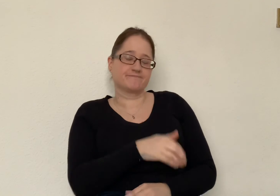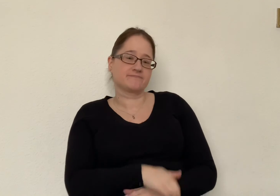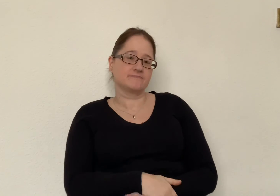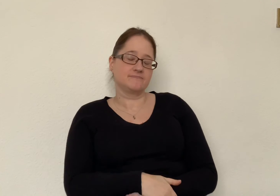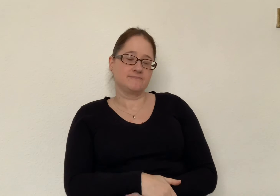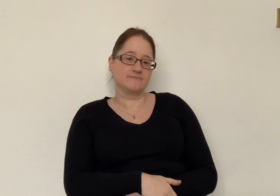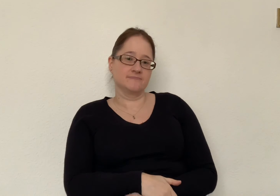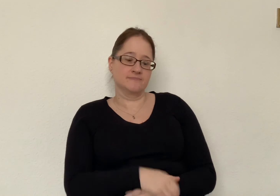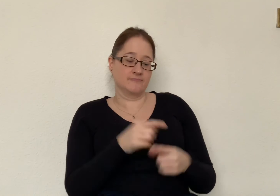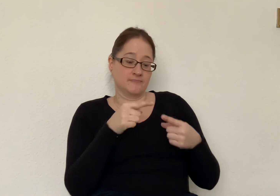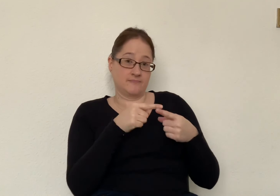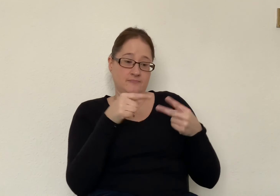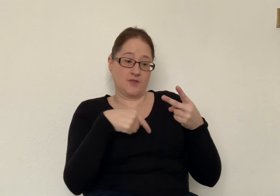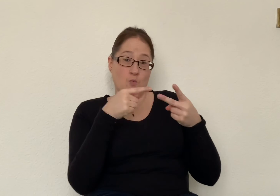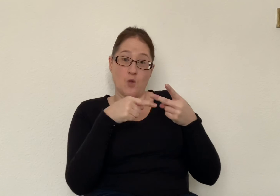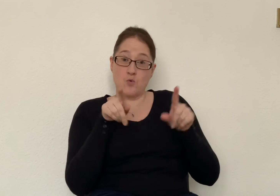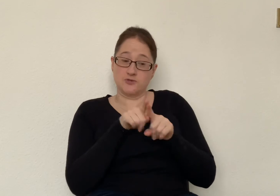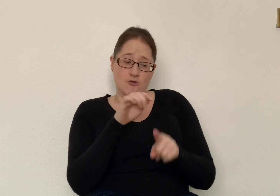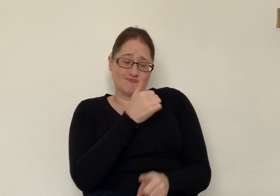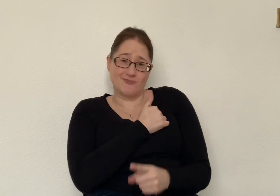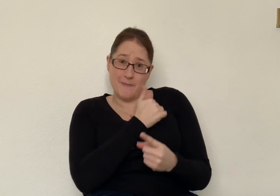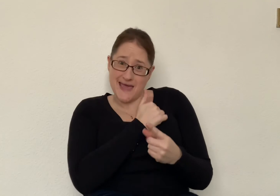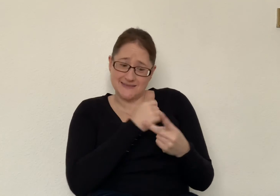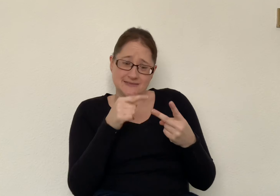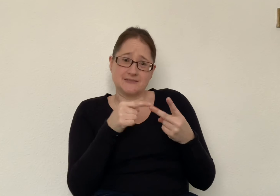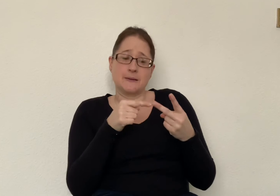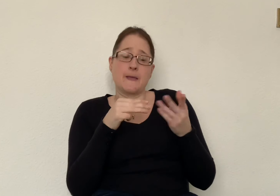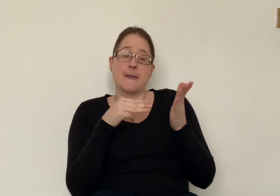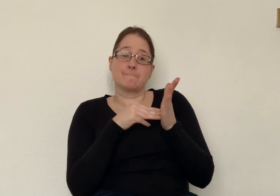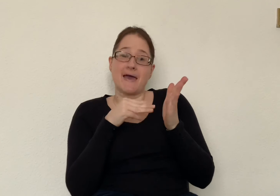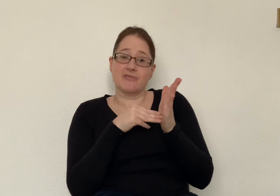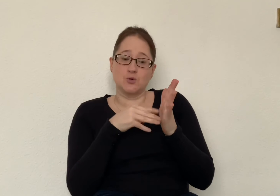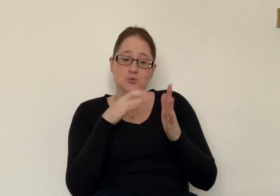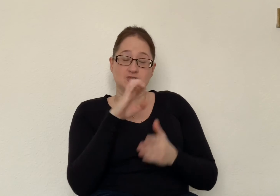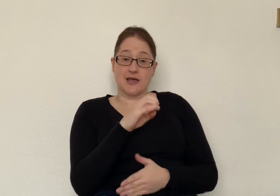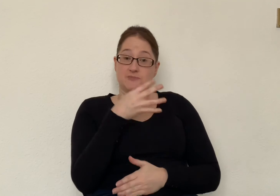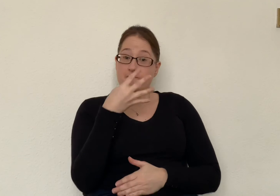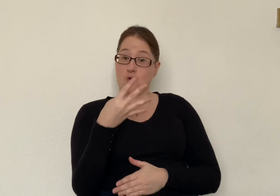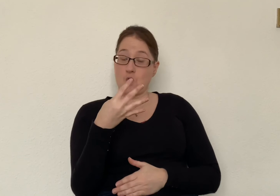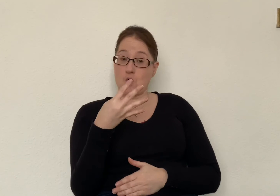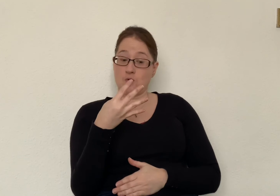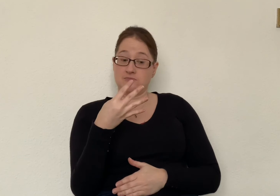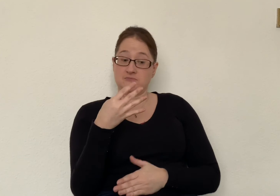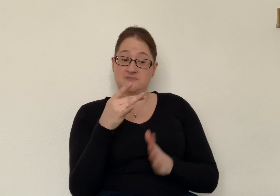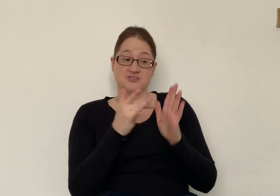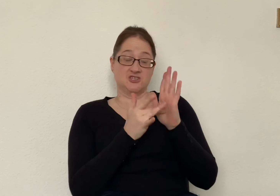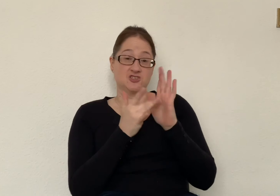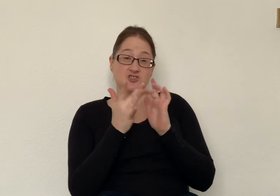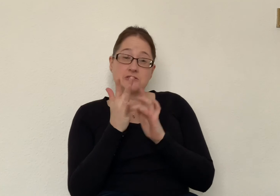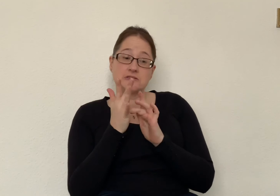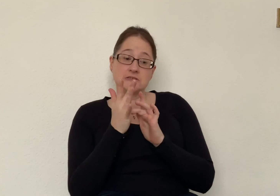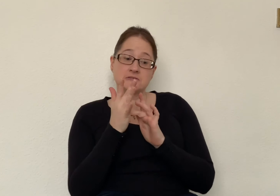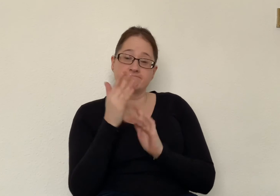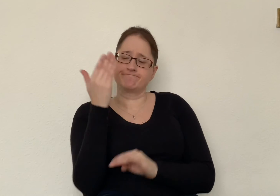we repent in Matthew chapter 4 Jesus began to preach